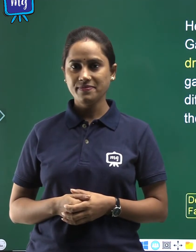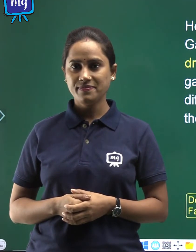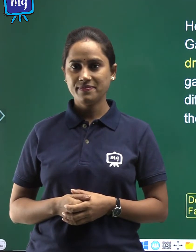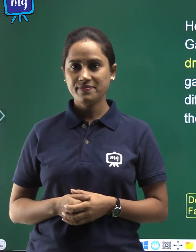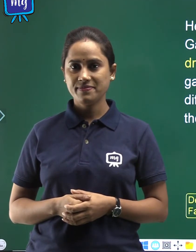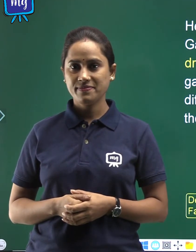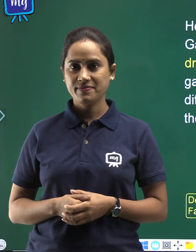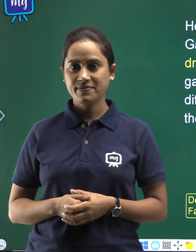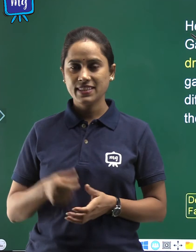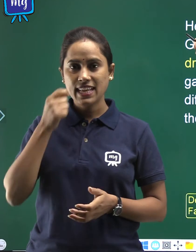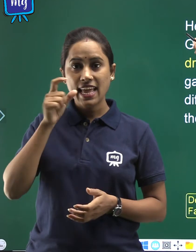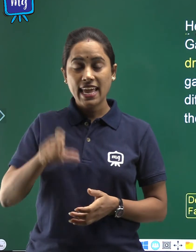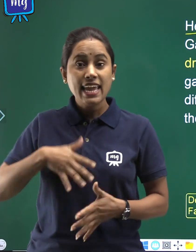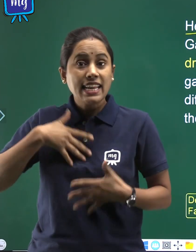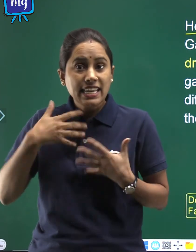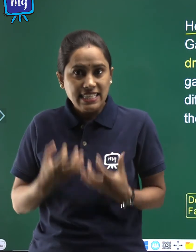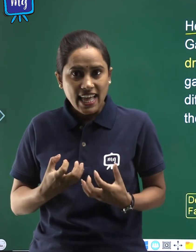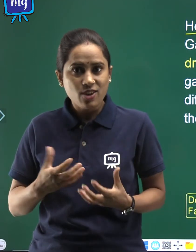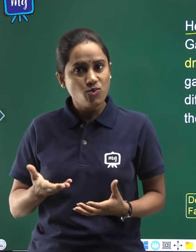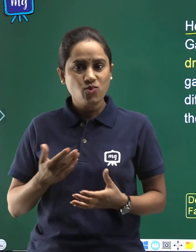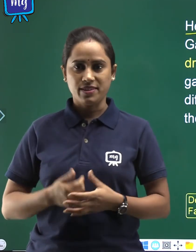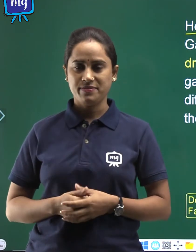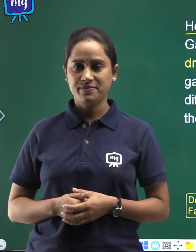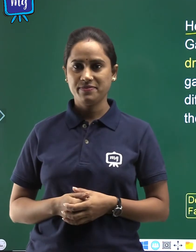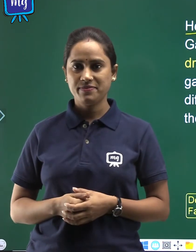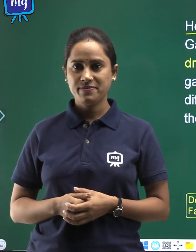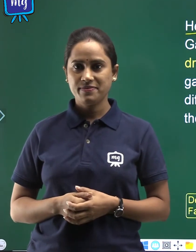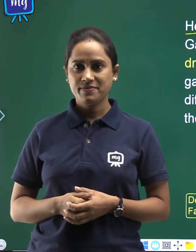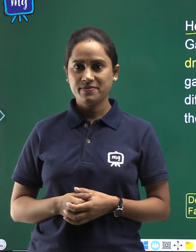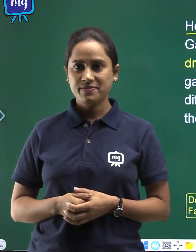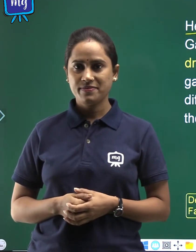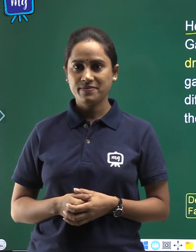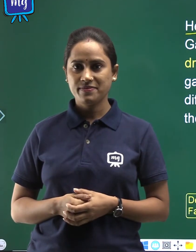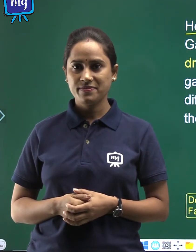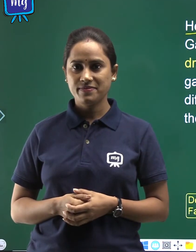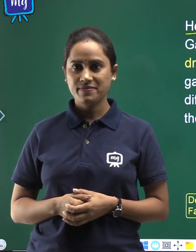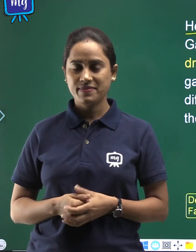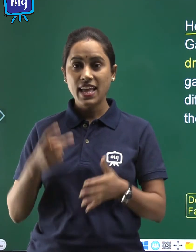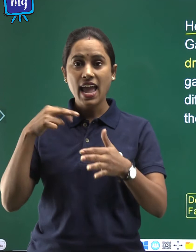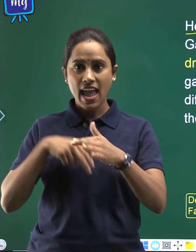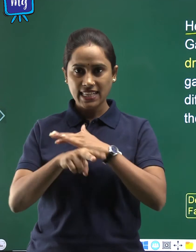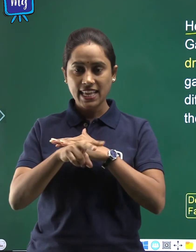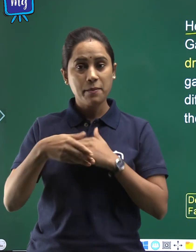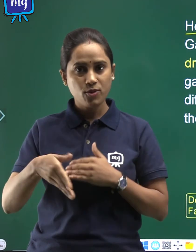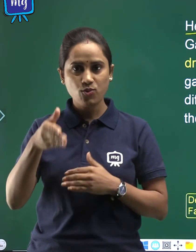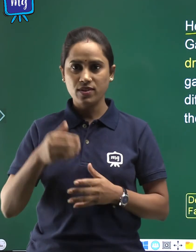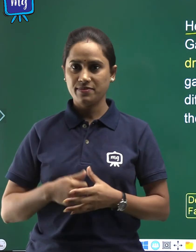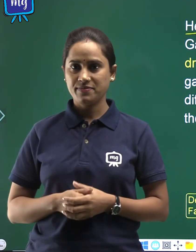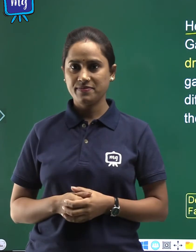He desired to escape to